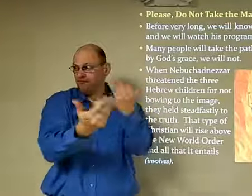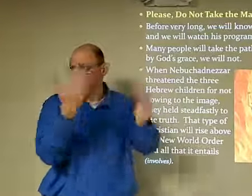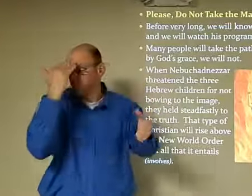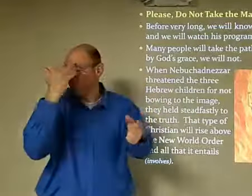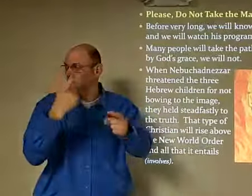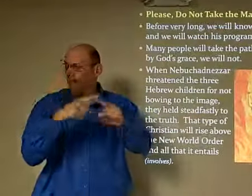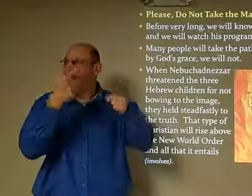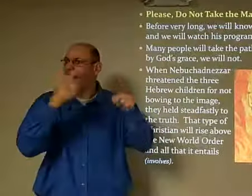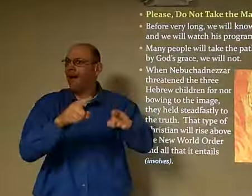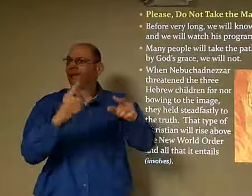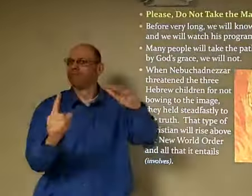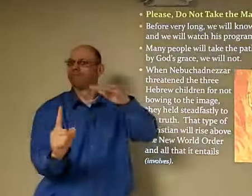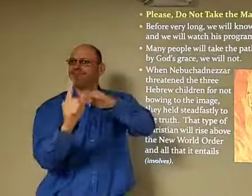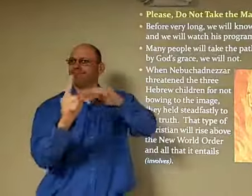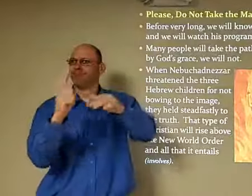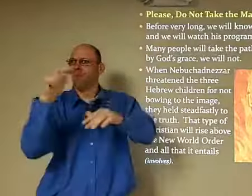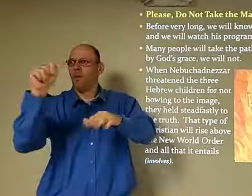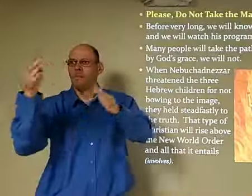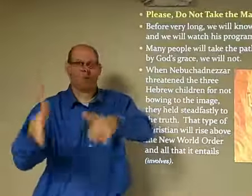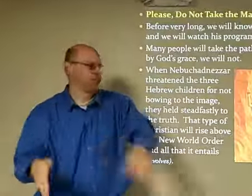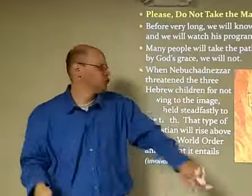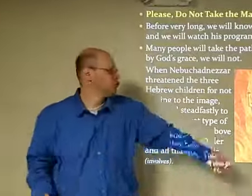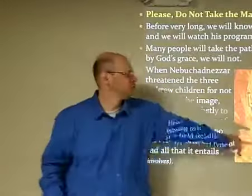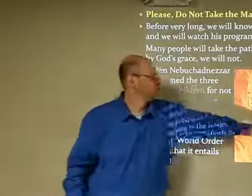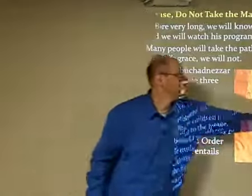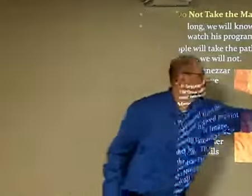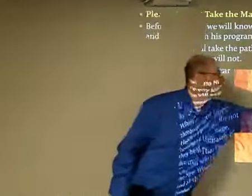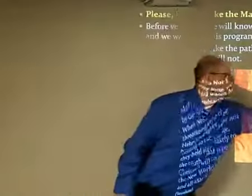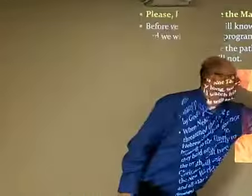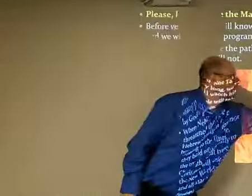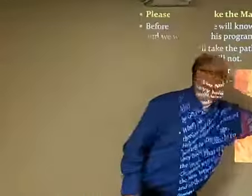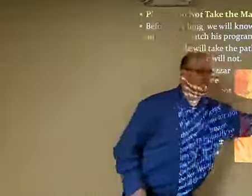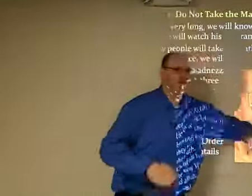children for not bowing down we're going to